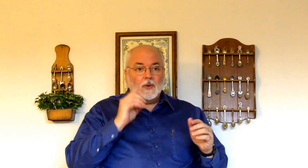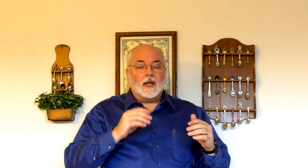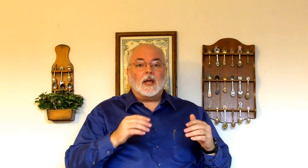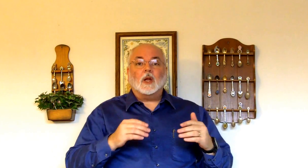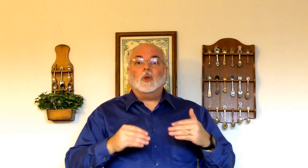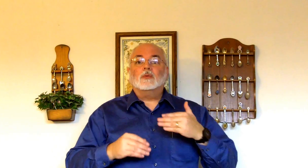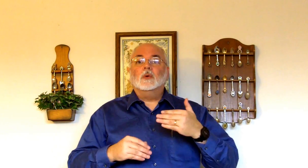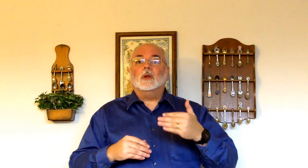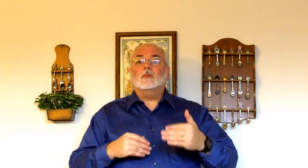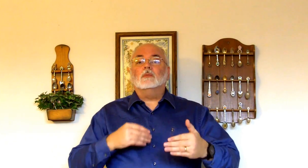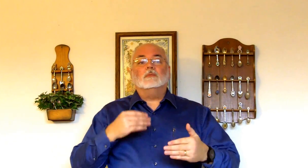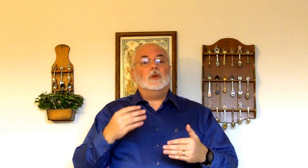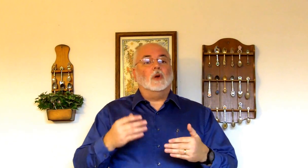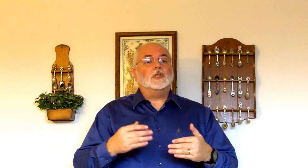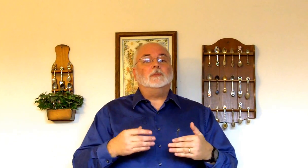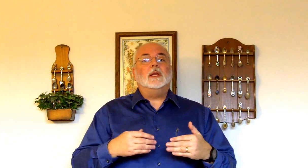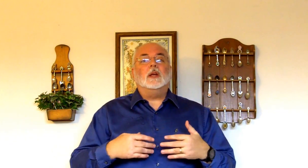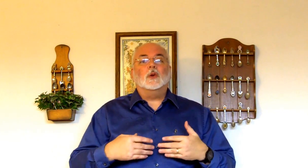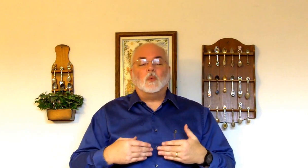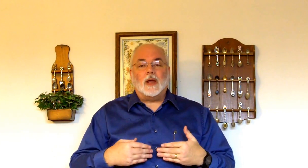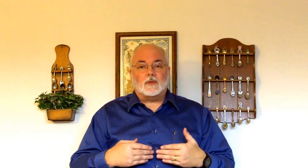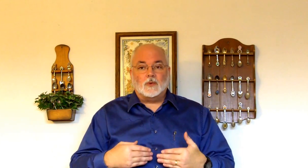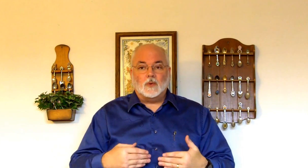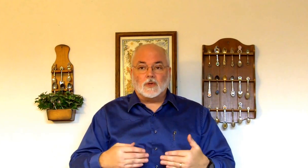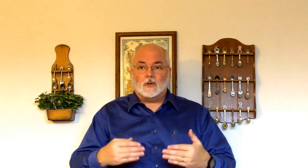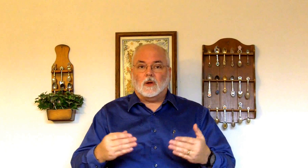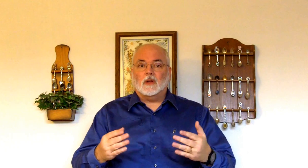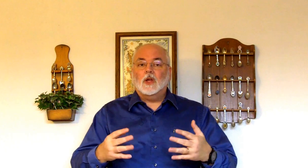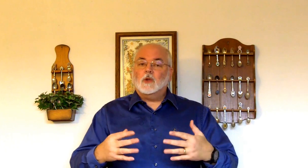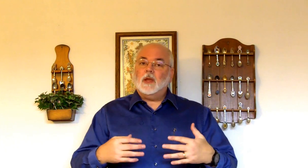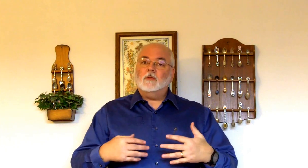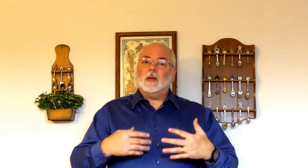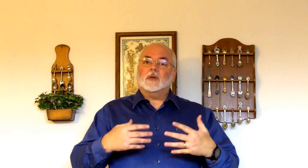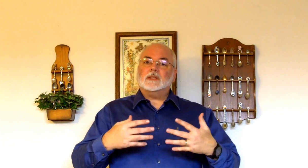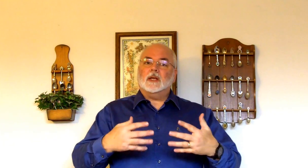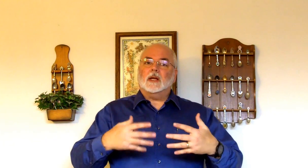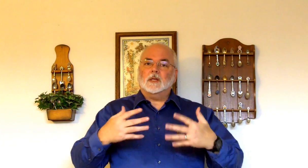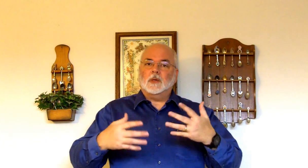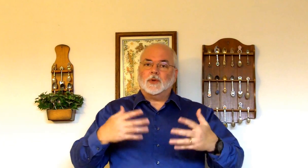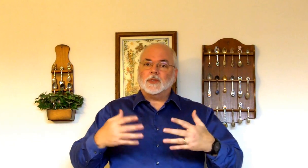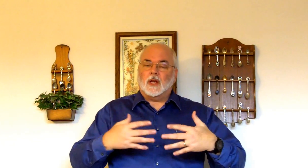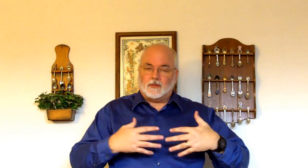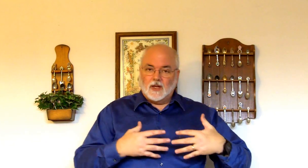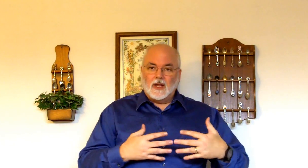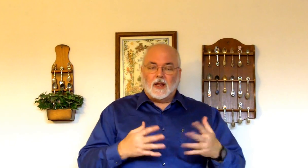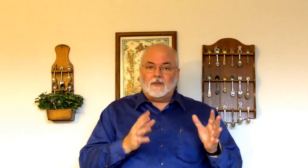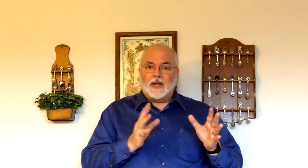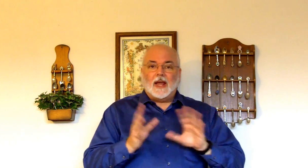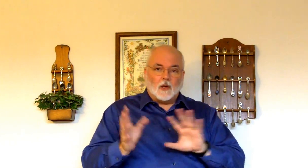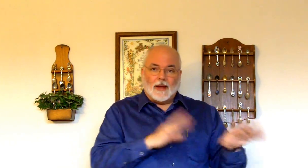can kind of go through it you know speaking your way through the song you may even be able to sing it a little bit with yourself if you can't go back